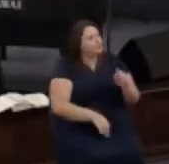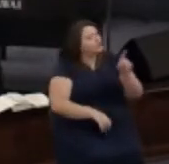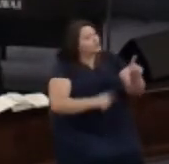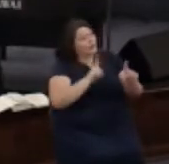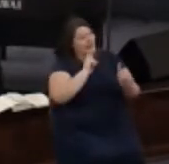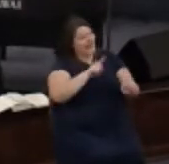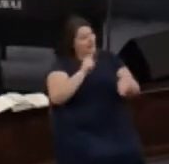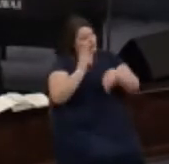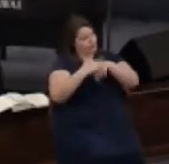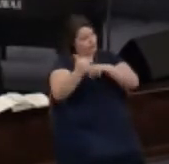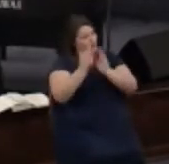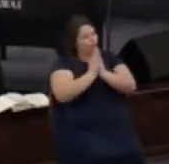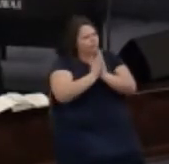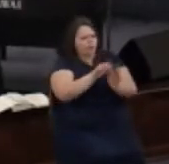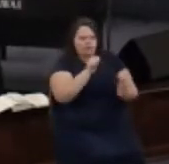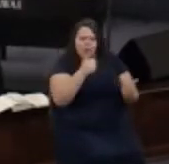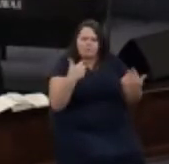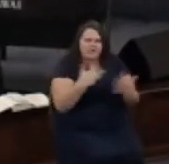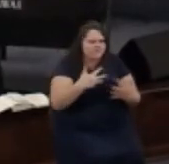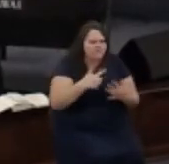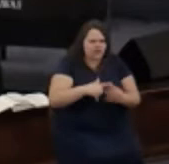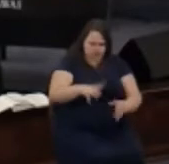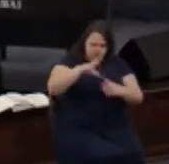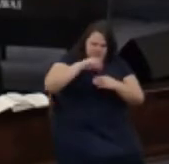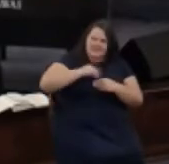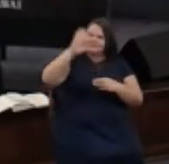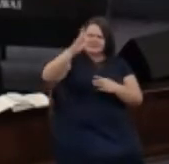don't be afraid to accept God's gifts